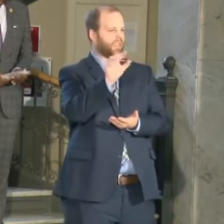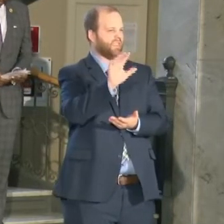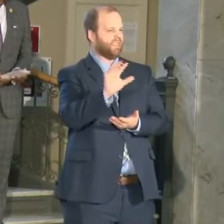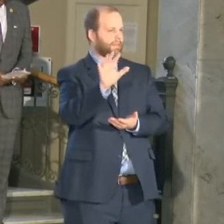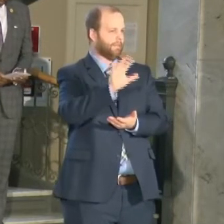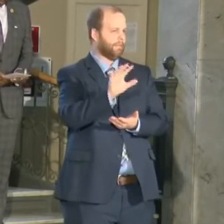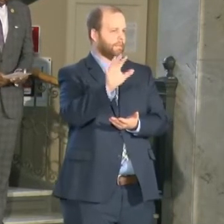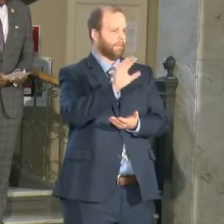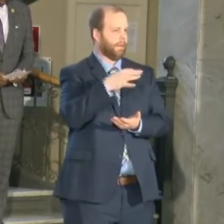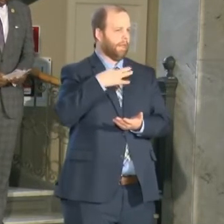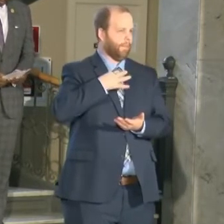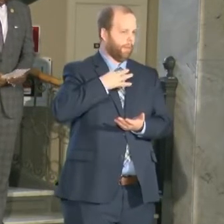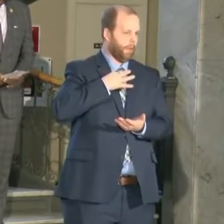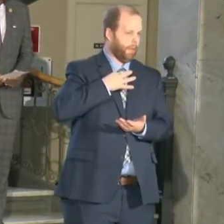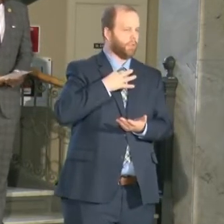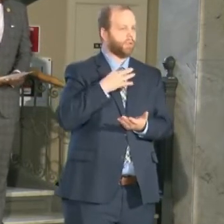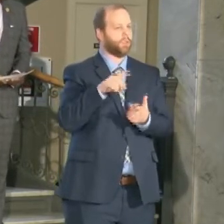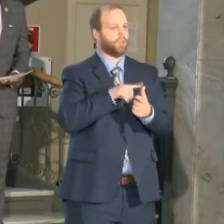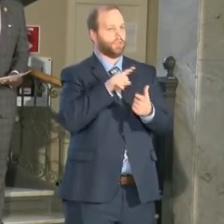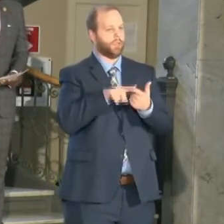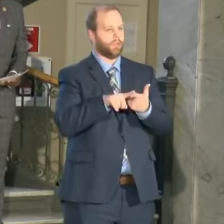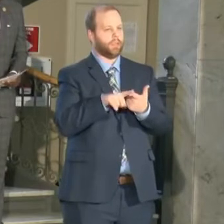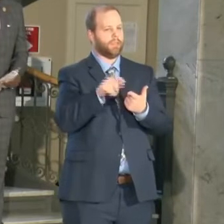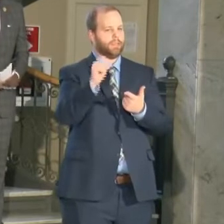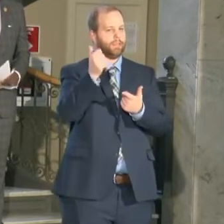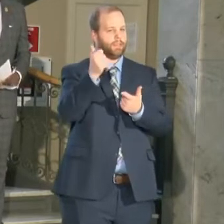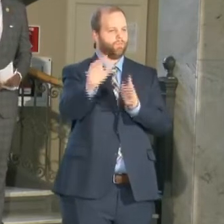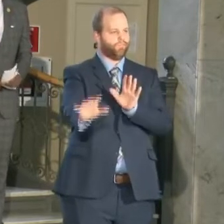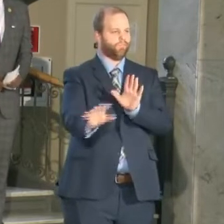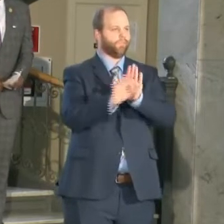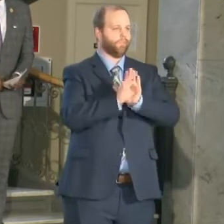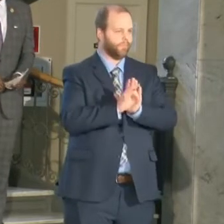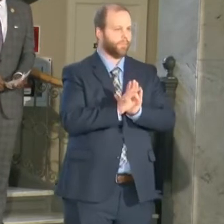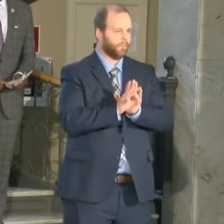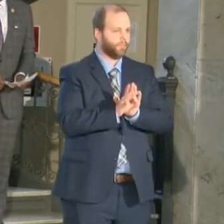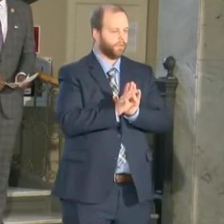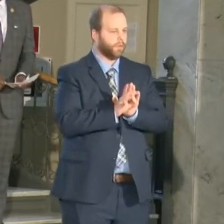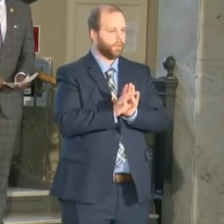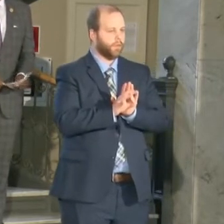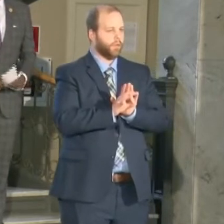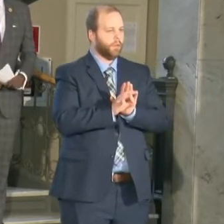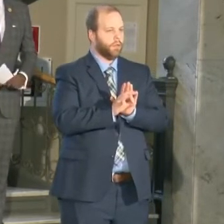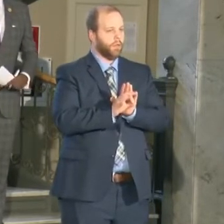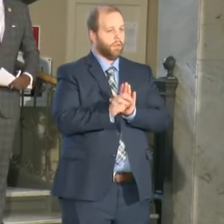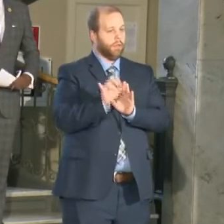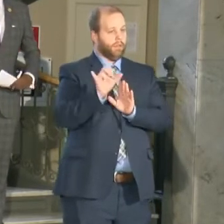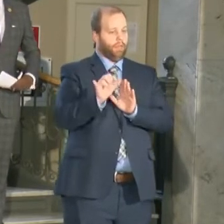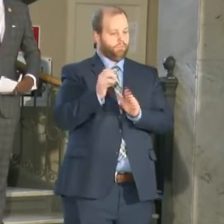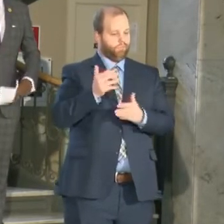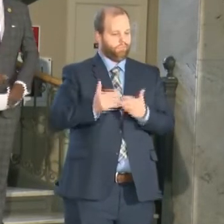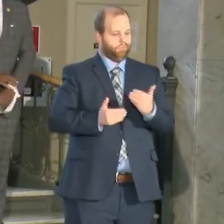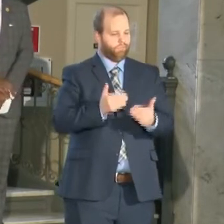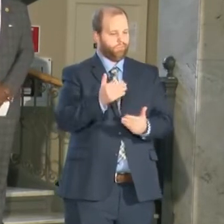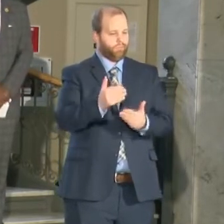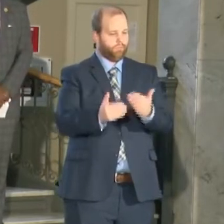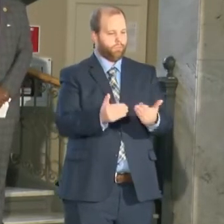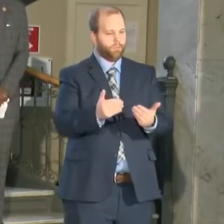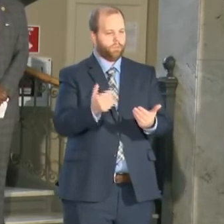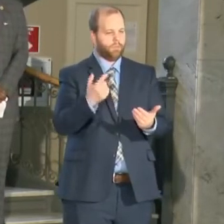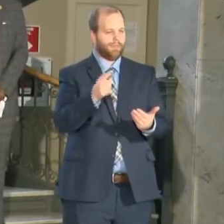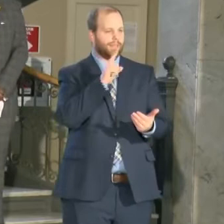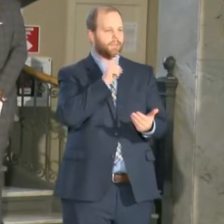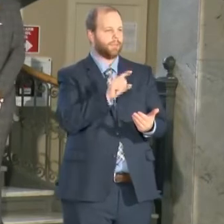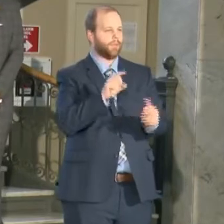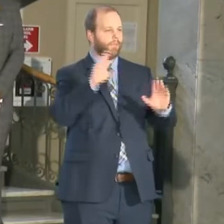about 10 of those applications were awarded uh the process uh happens uh on the bid goes